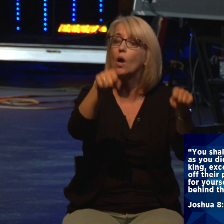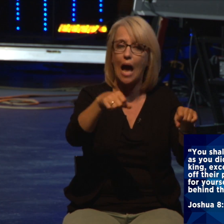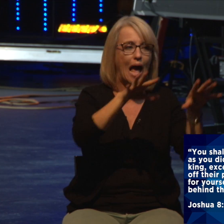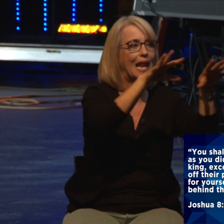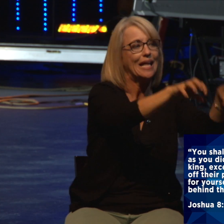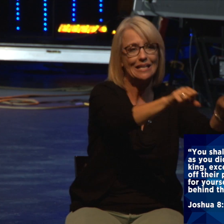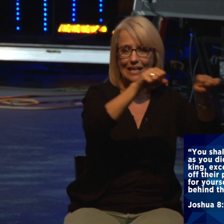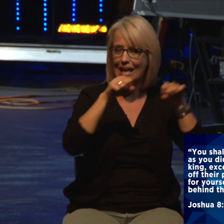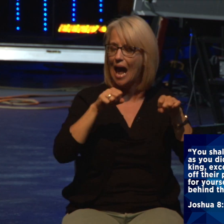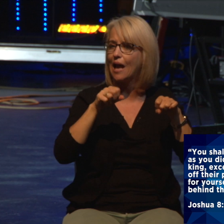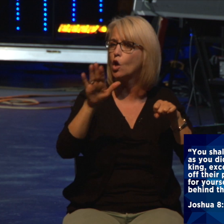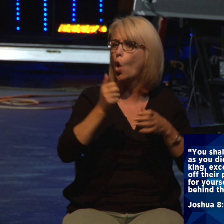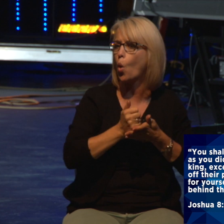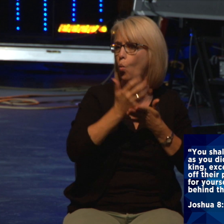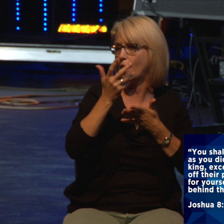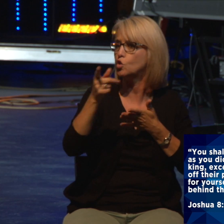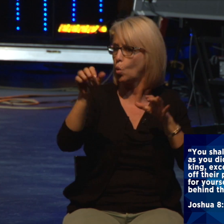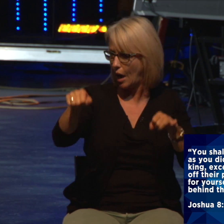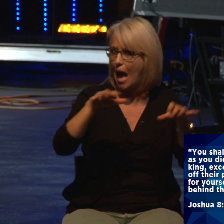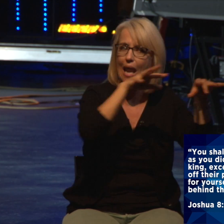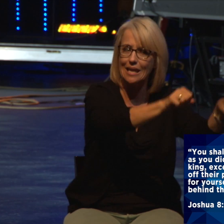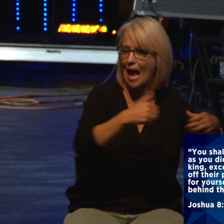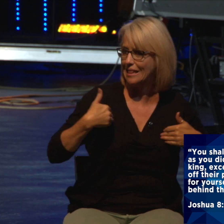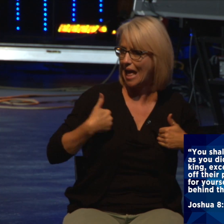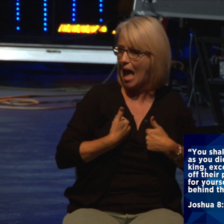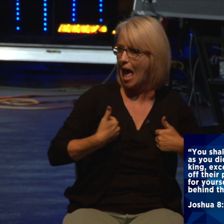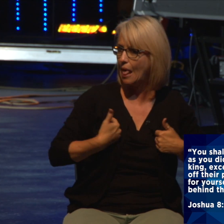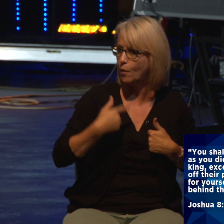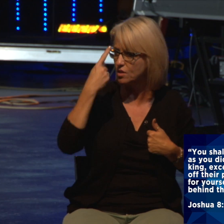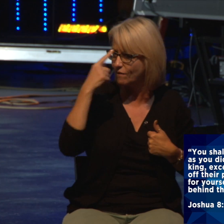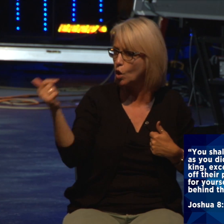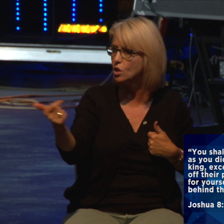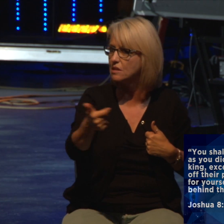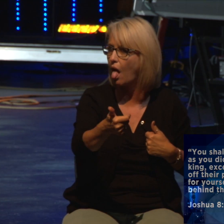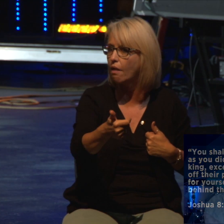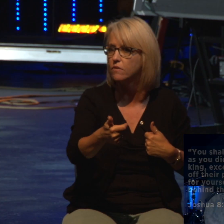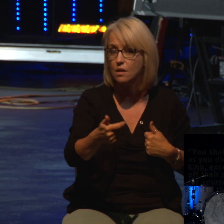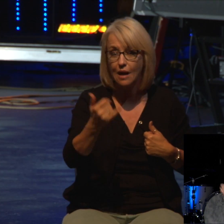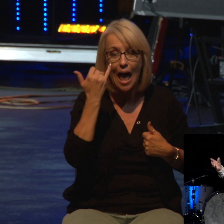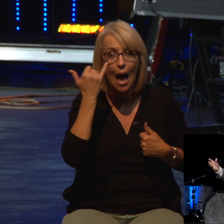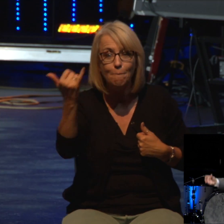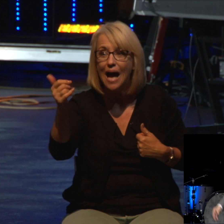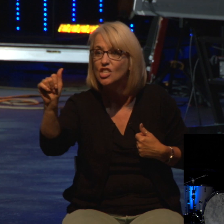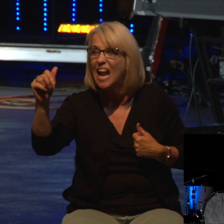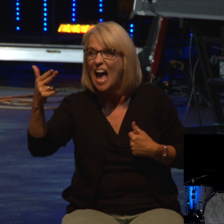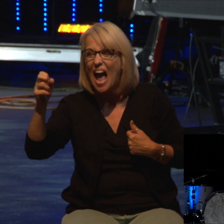for yourselves. If Achan had only waited. If he'd have waited three days.